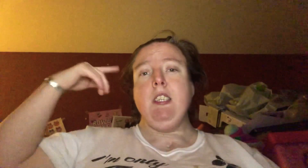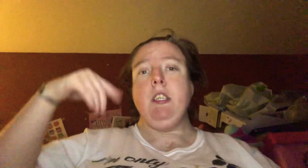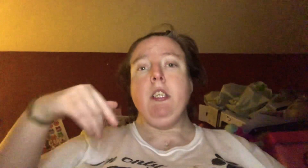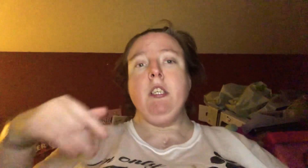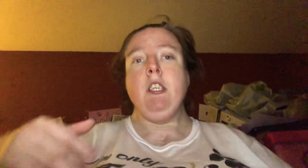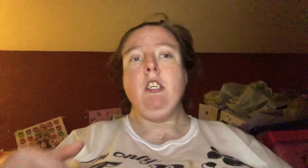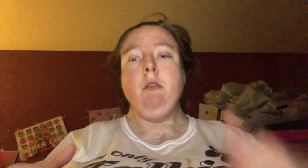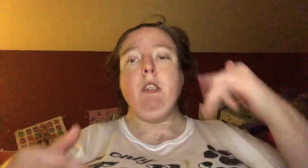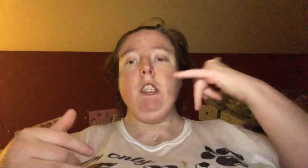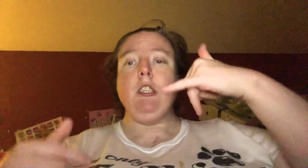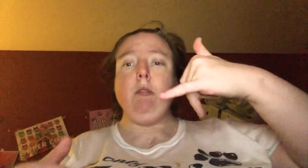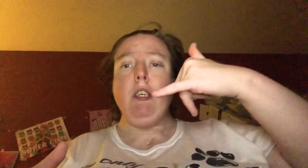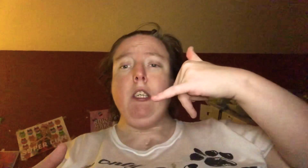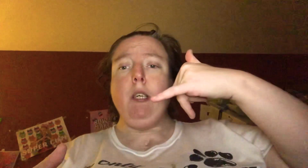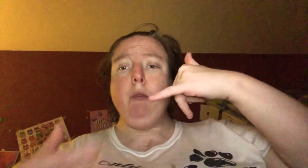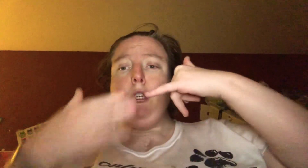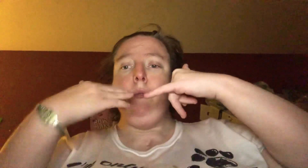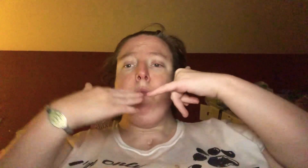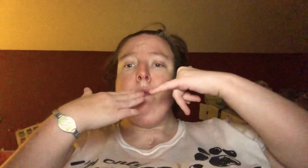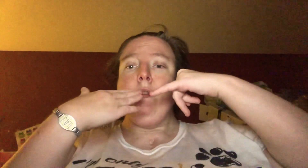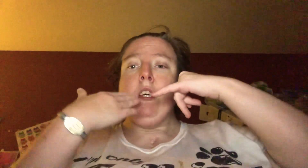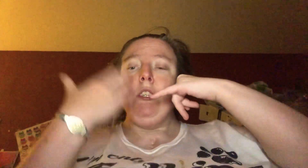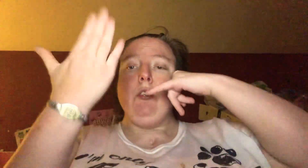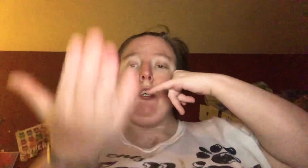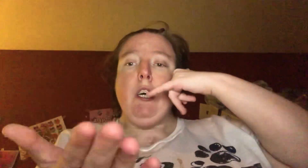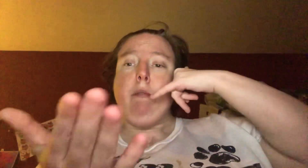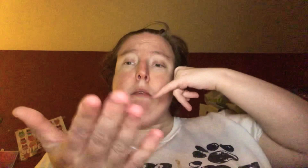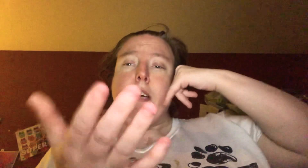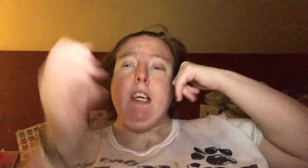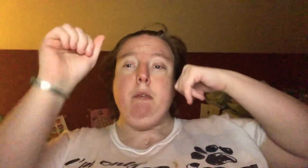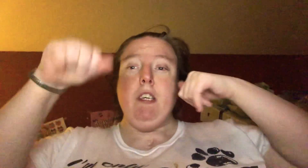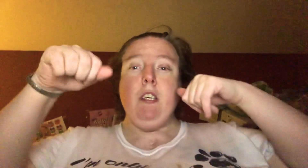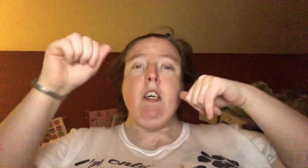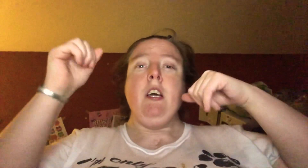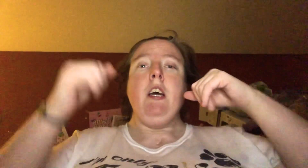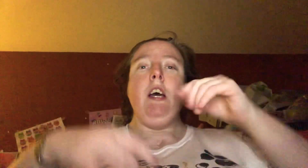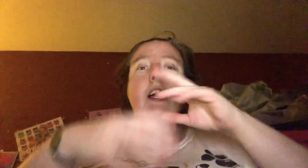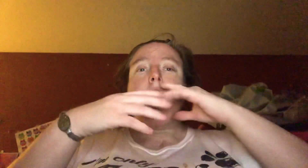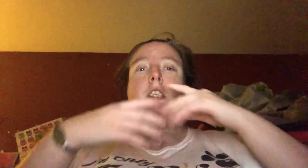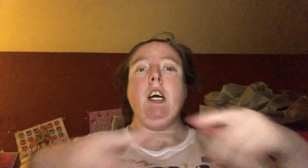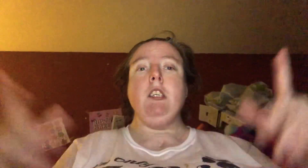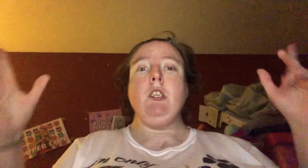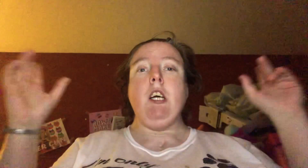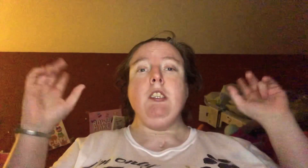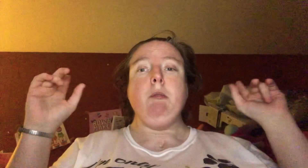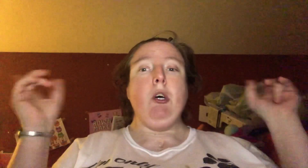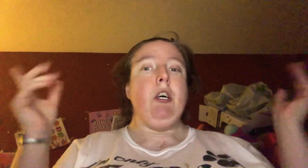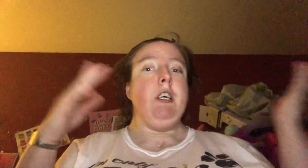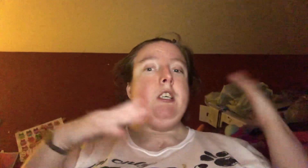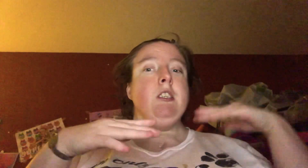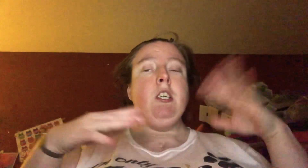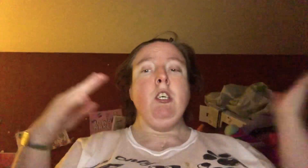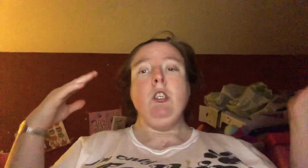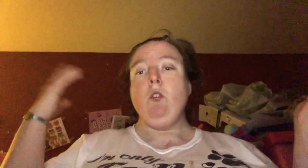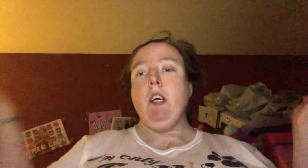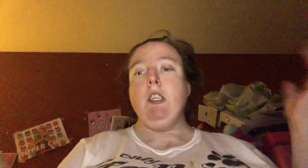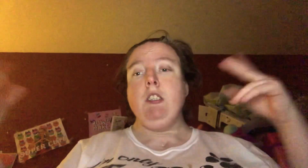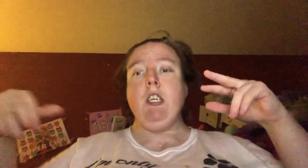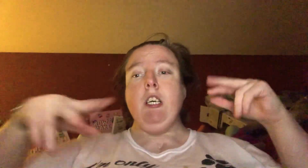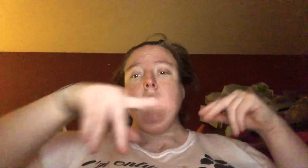But here's my number So call me maybe And all the other boys Try to chase